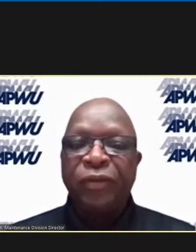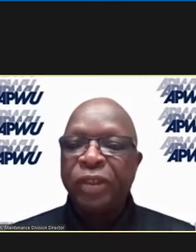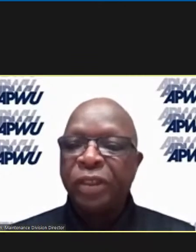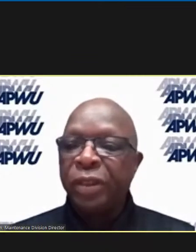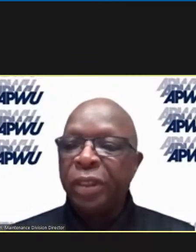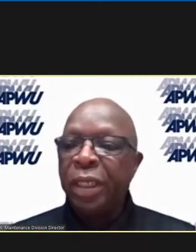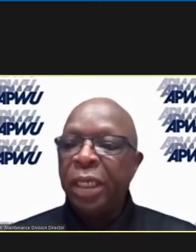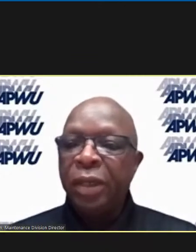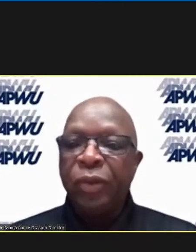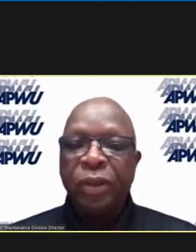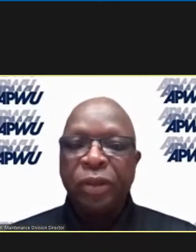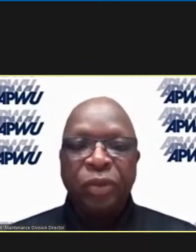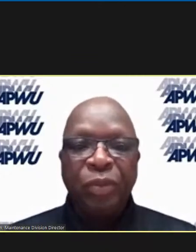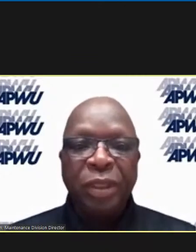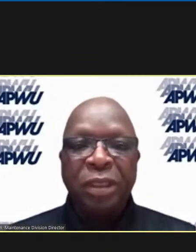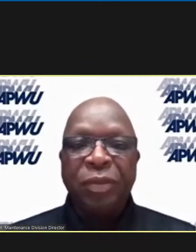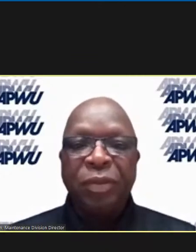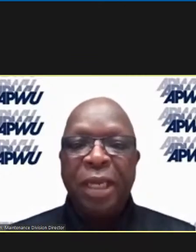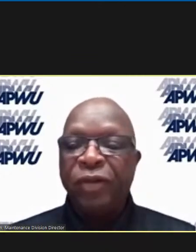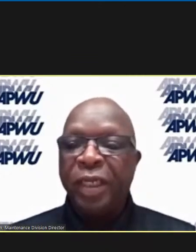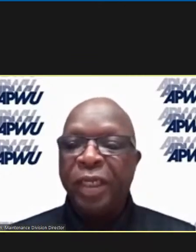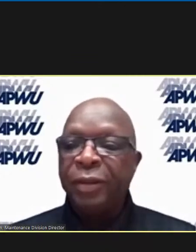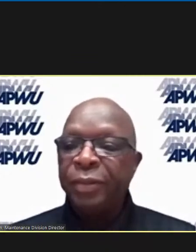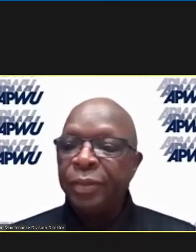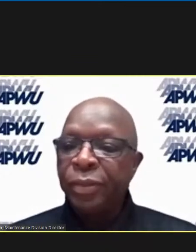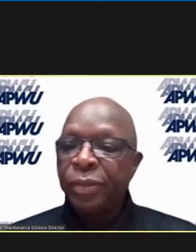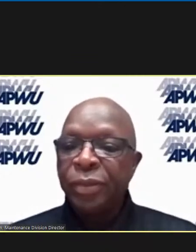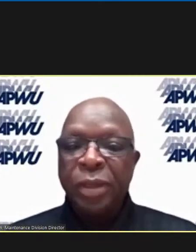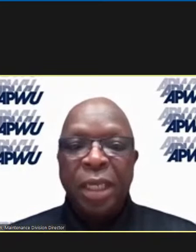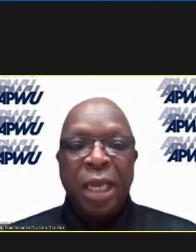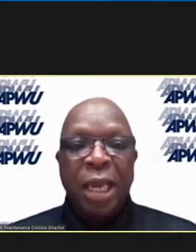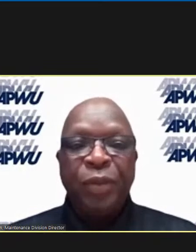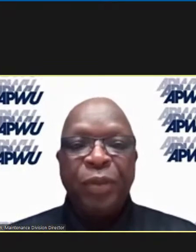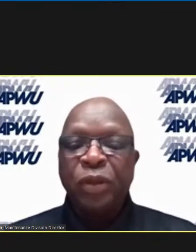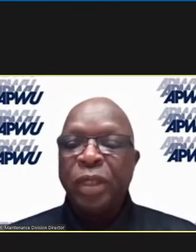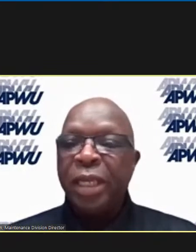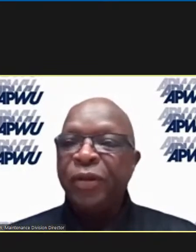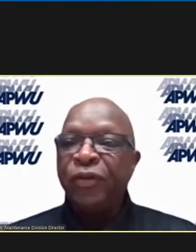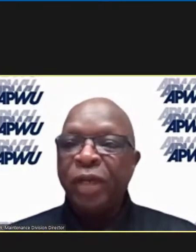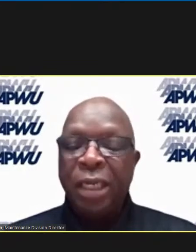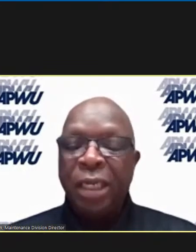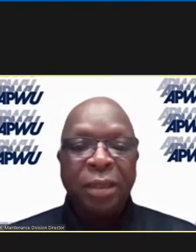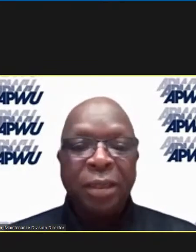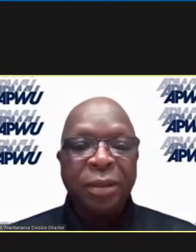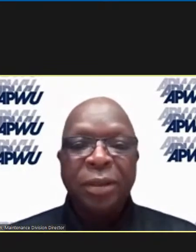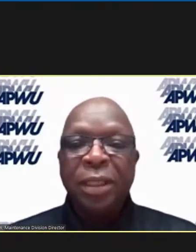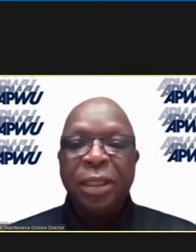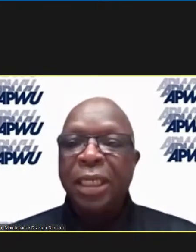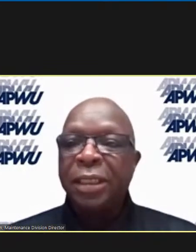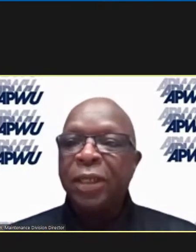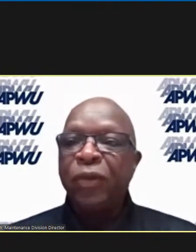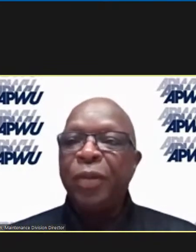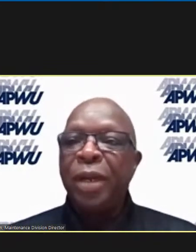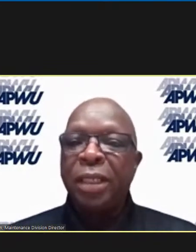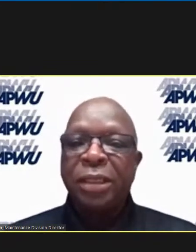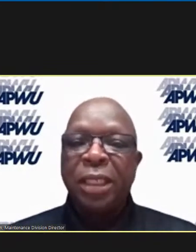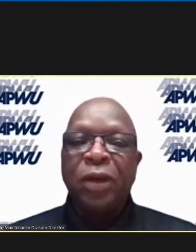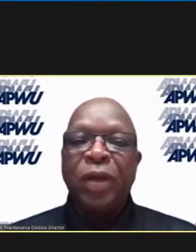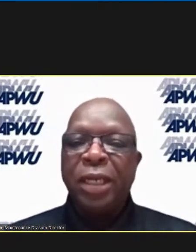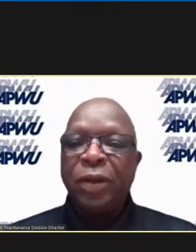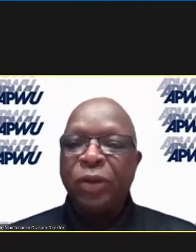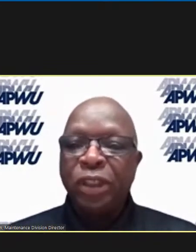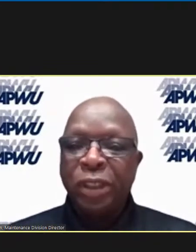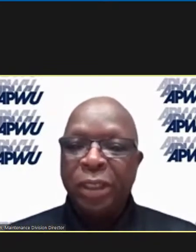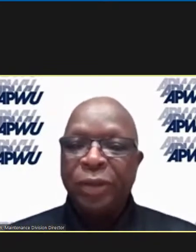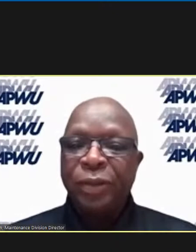family for sharing with us. We miss him every day. And people don't let me forget. They say, Raymer is